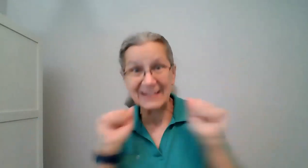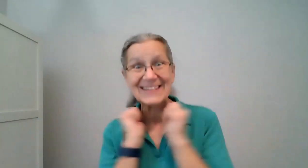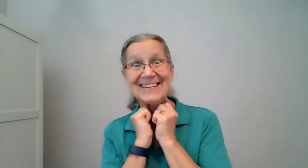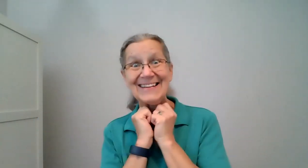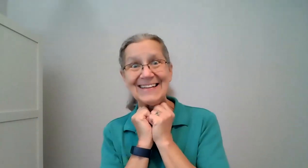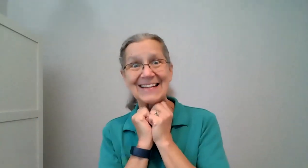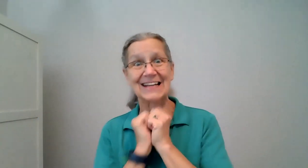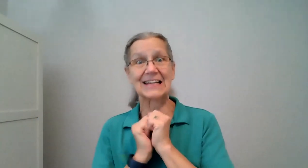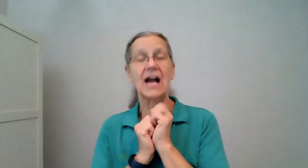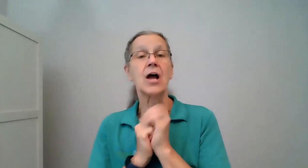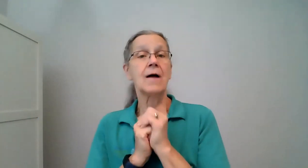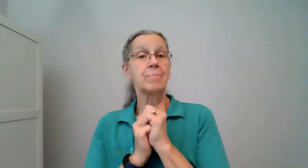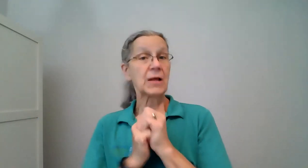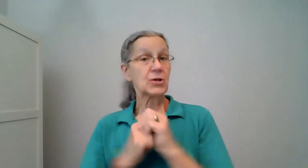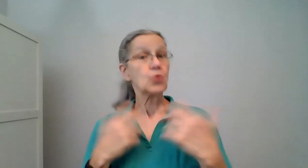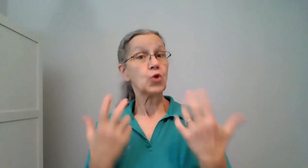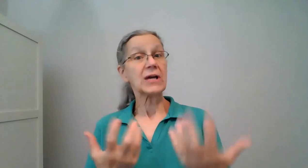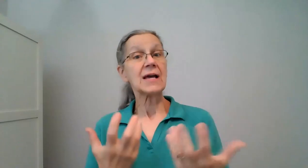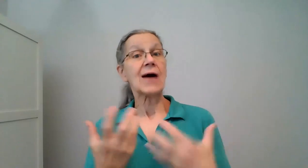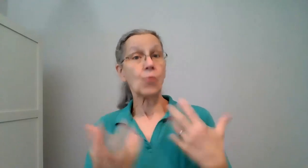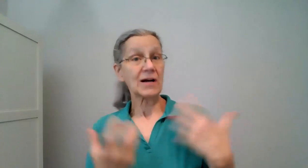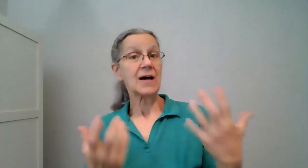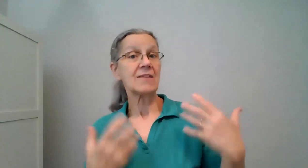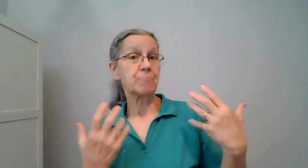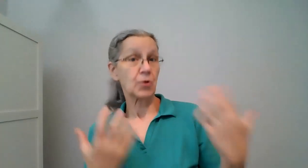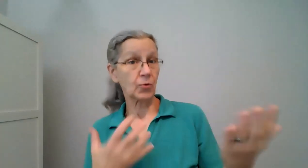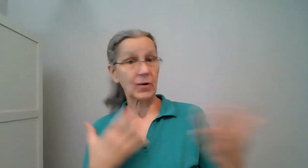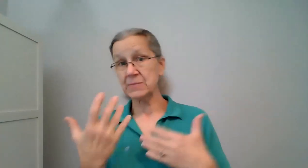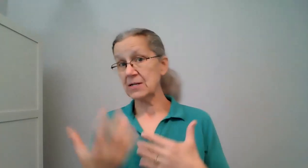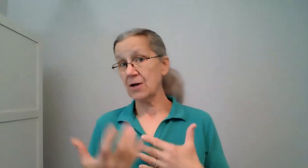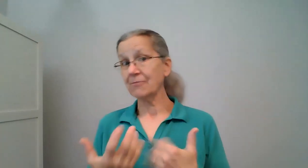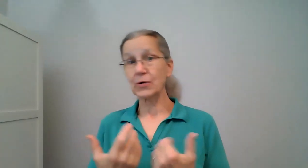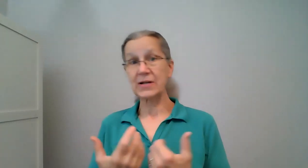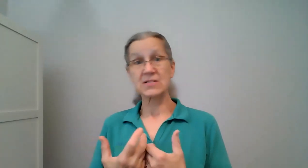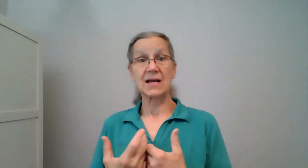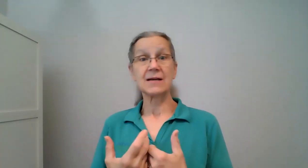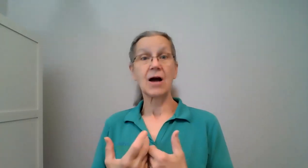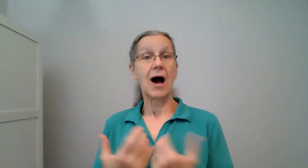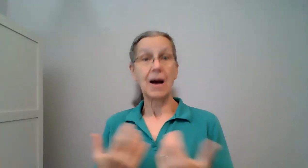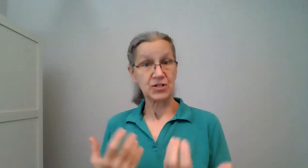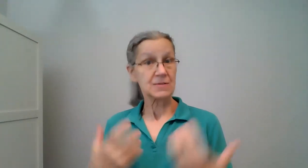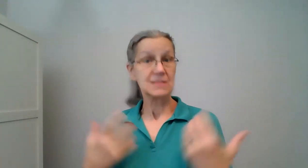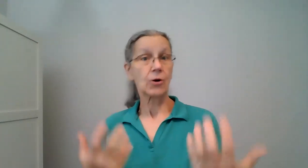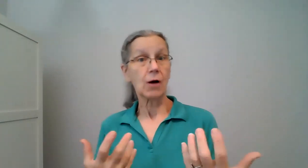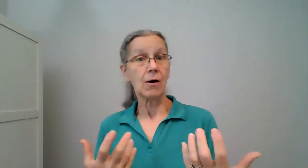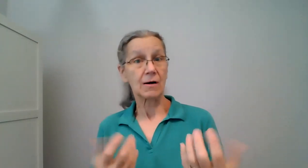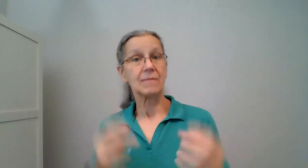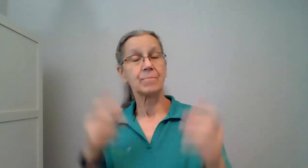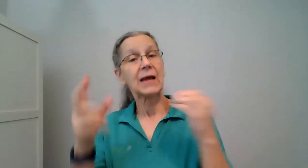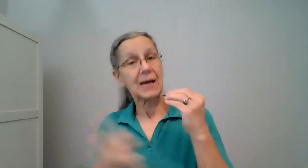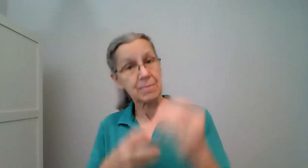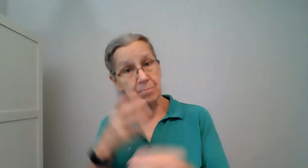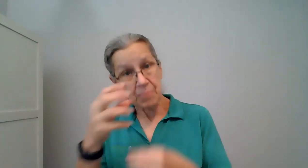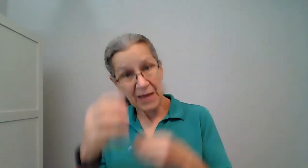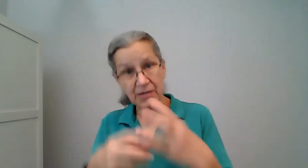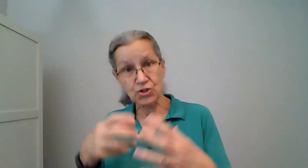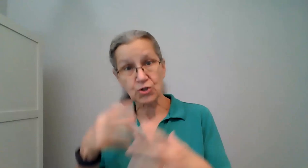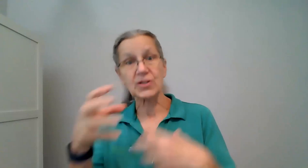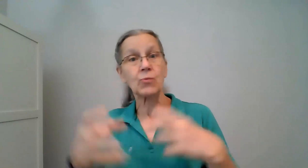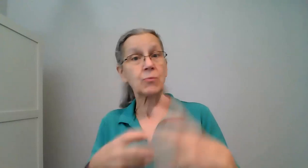so looking at what kind of programs and offerings and options there are and making sure that when